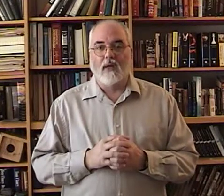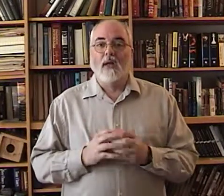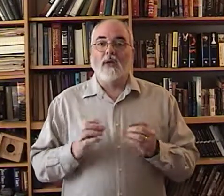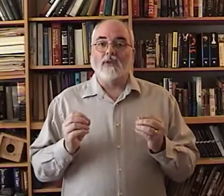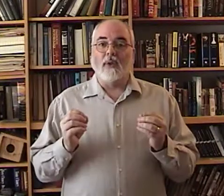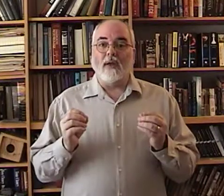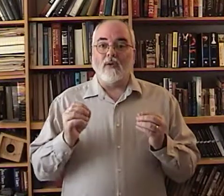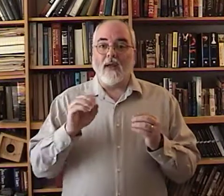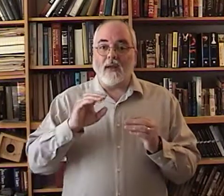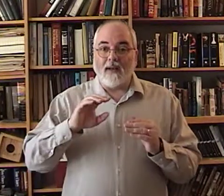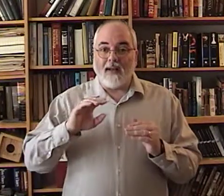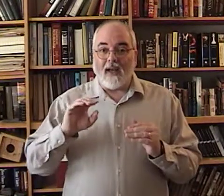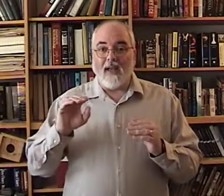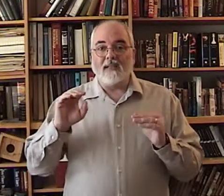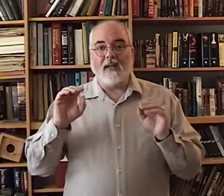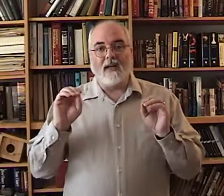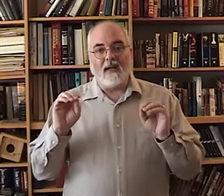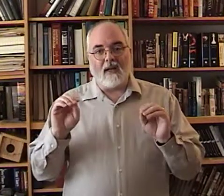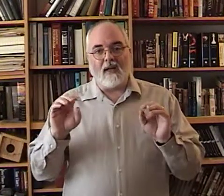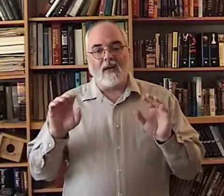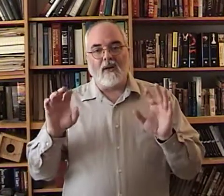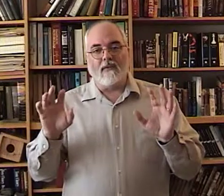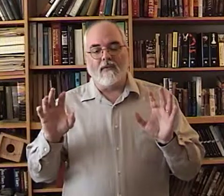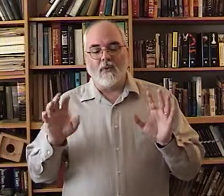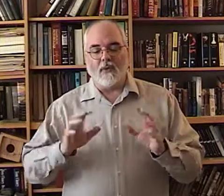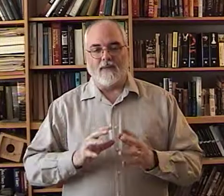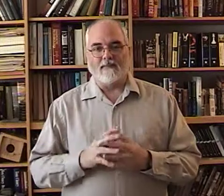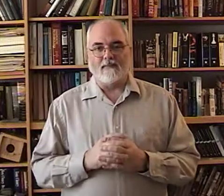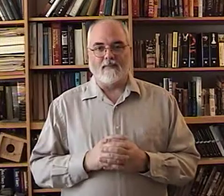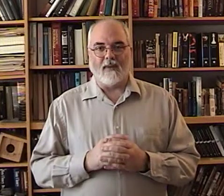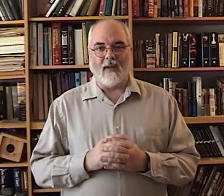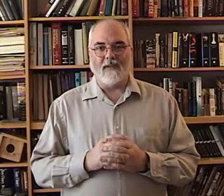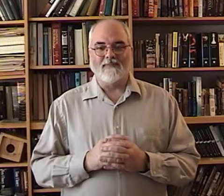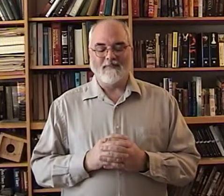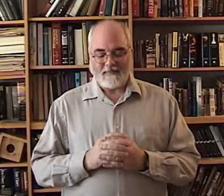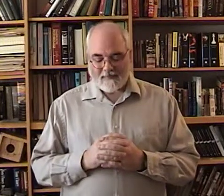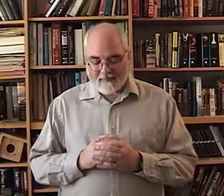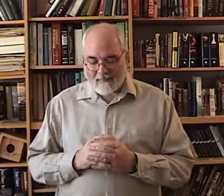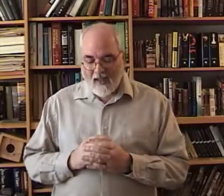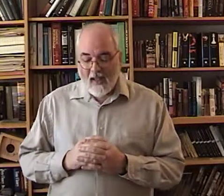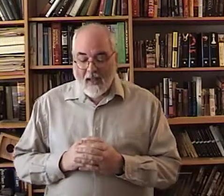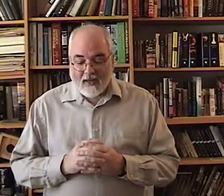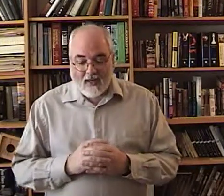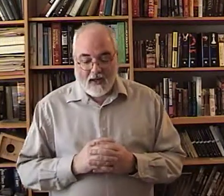so that you get nice and clear and fluid okay now